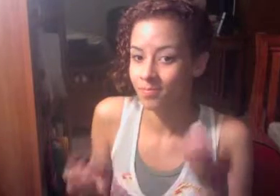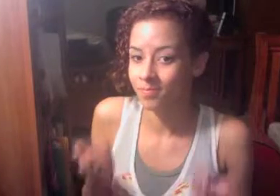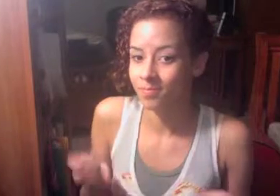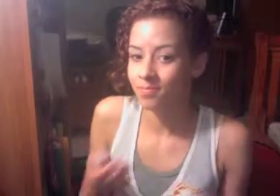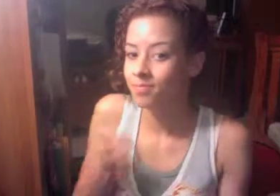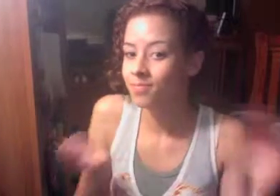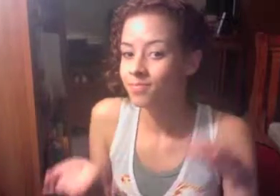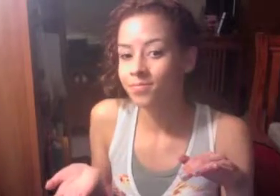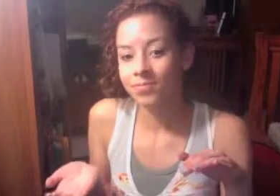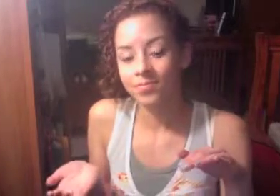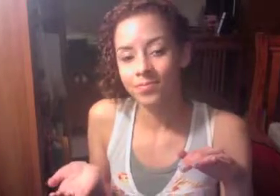Maybe she'll die.